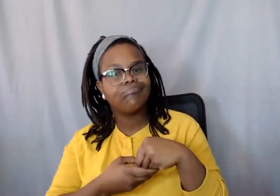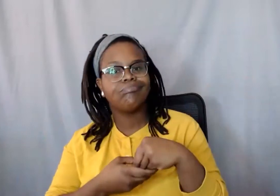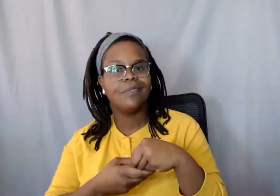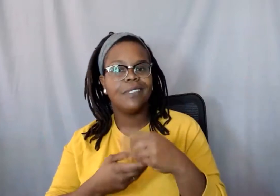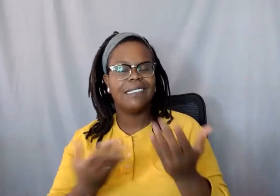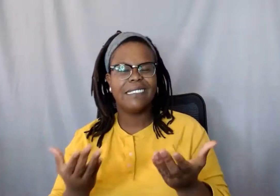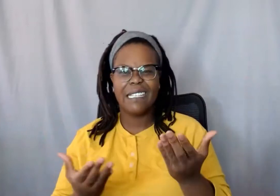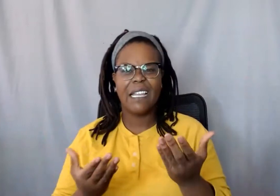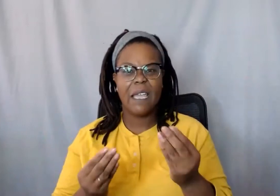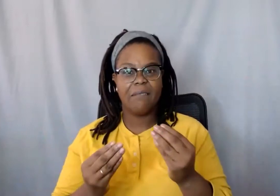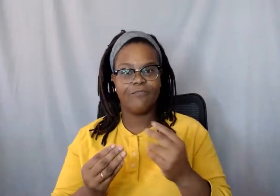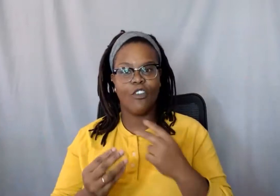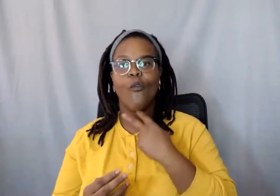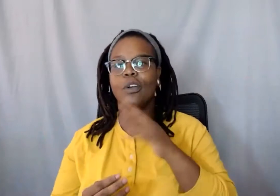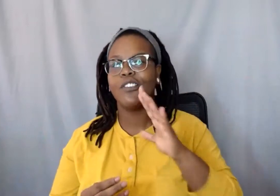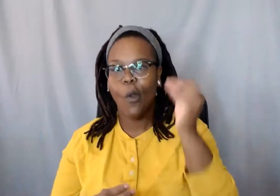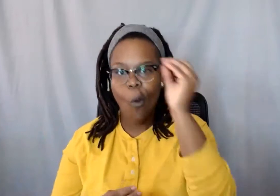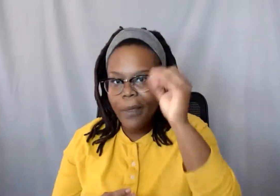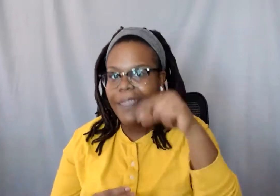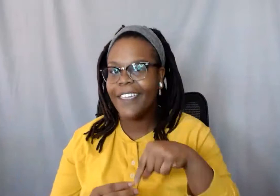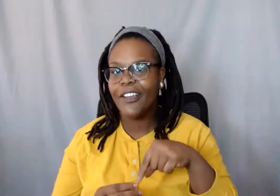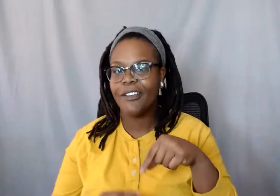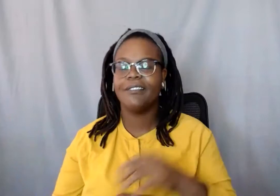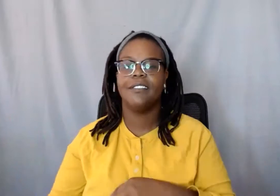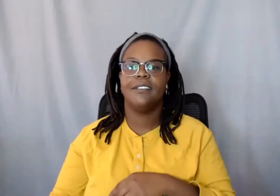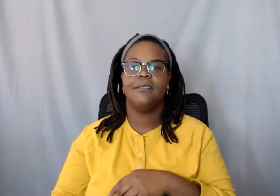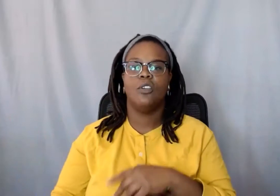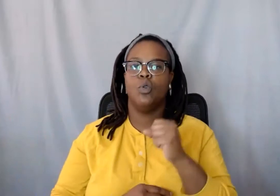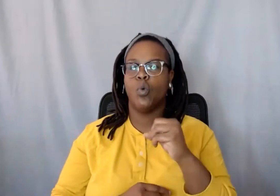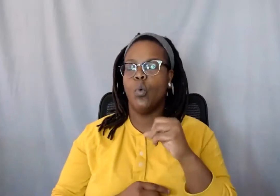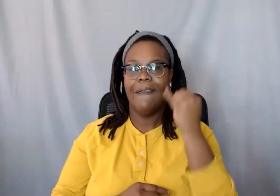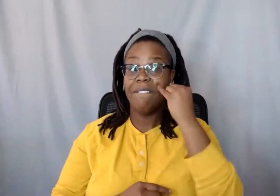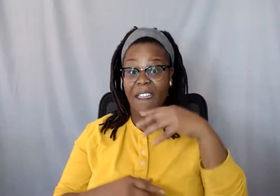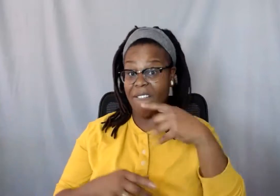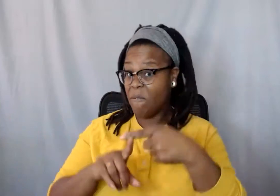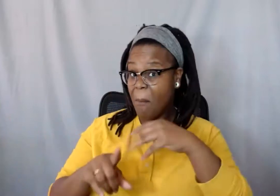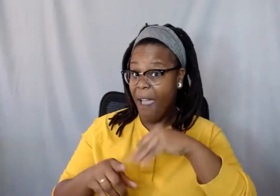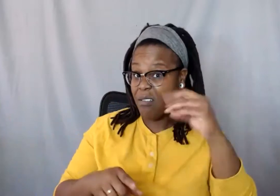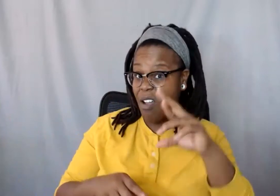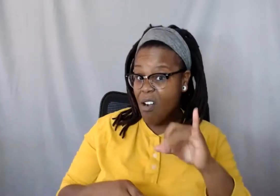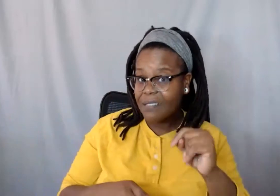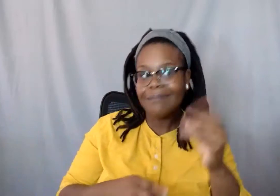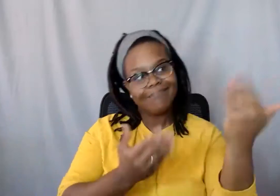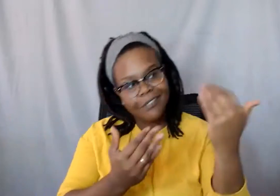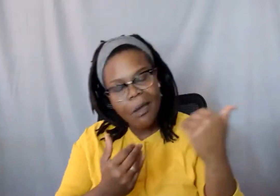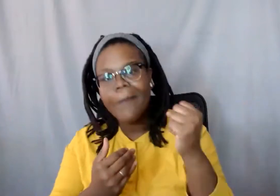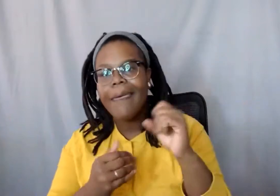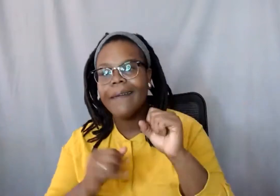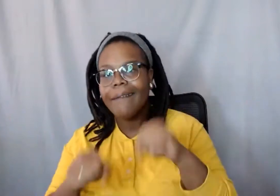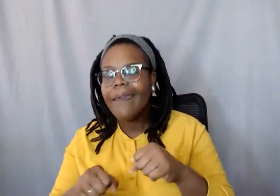voice out to RIT to people who are outside so you can hear their voice rather than everyone being in their own bubble and if they don't want to